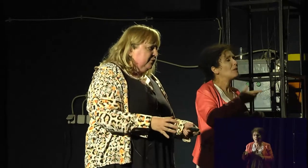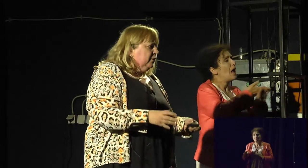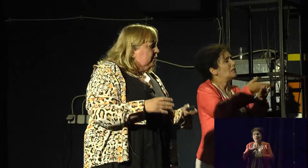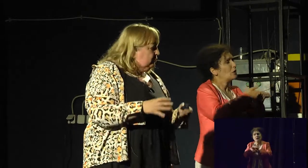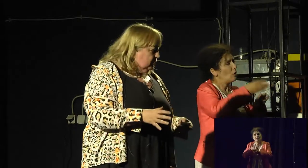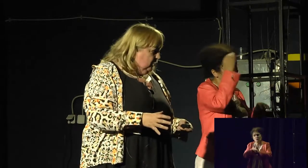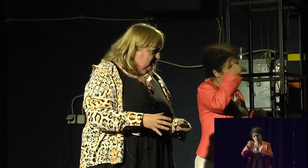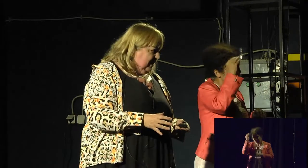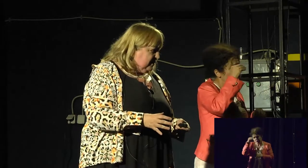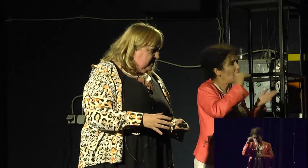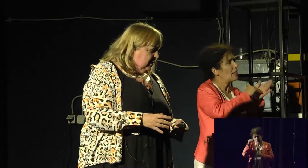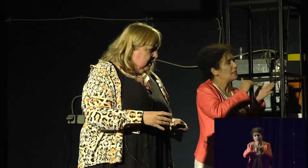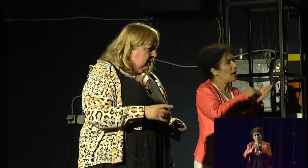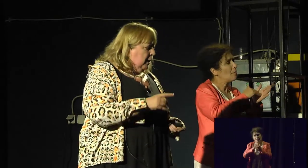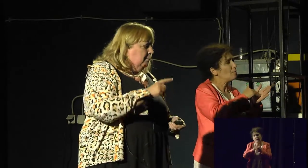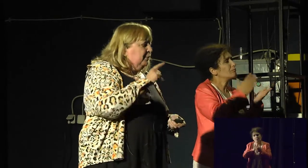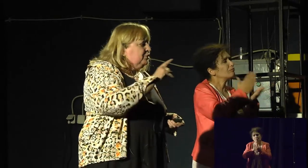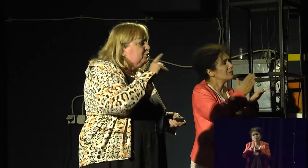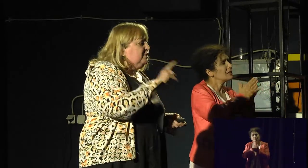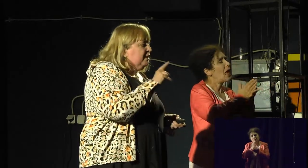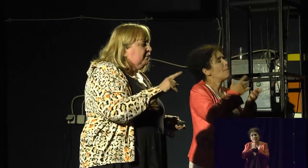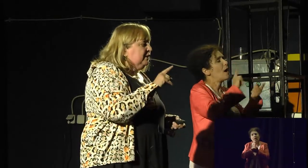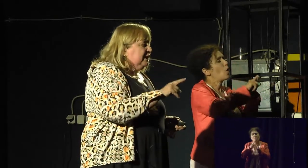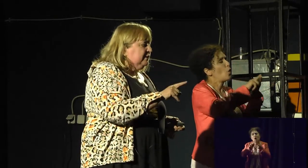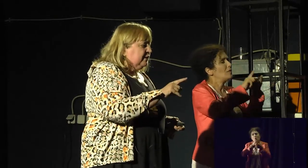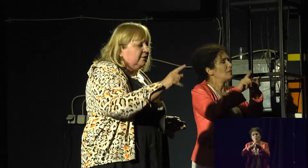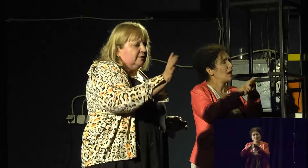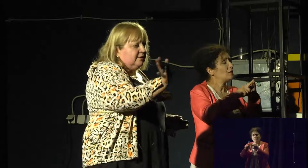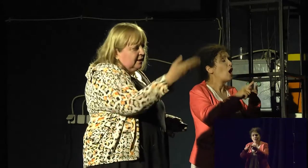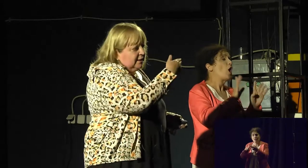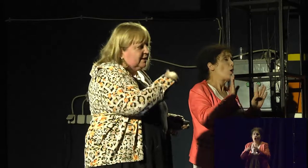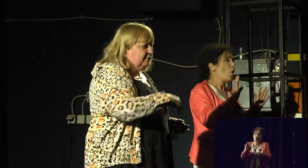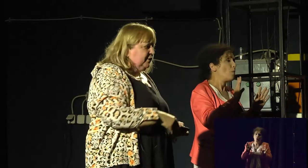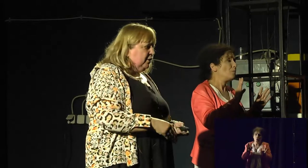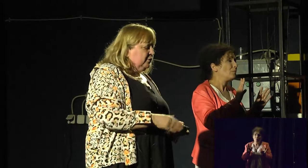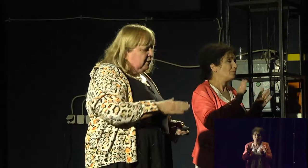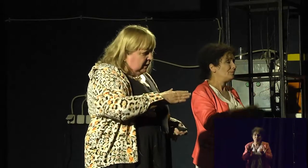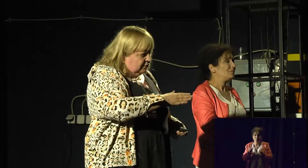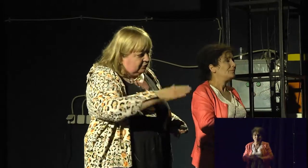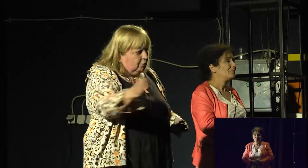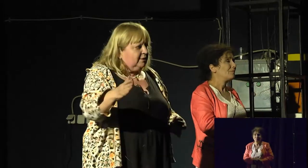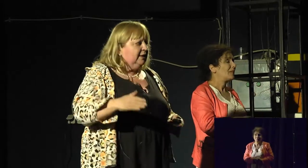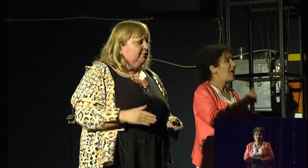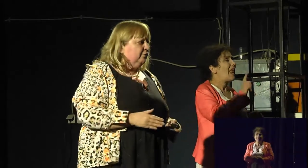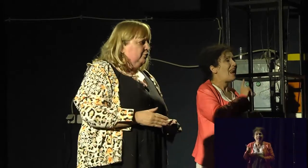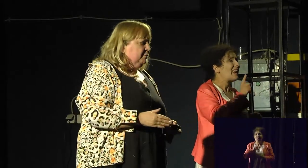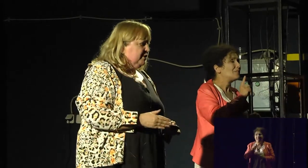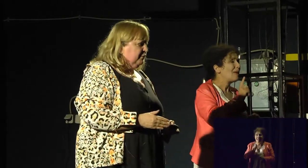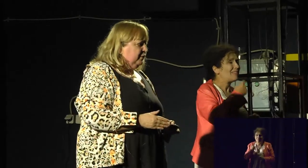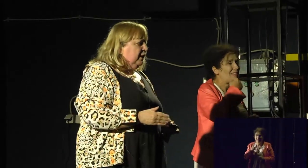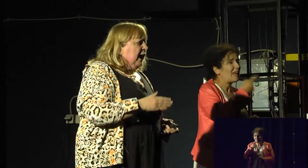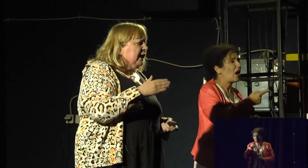be adapted to the context. But it should never lead that the sea is left out. It's totally